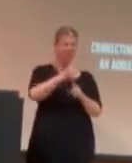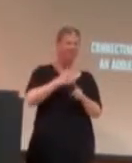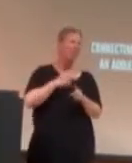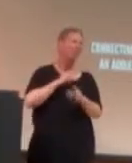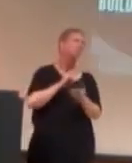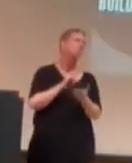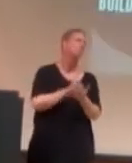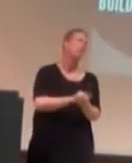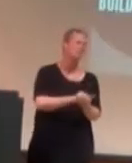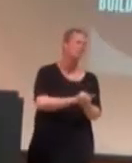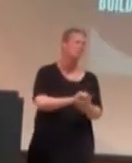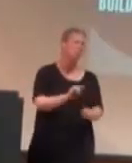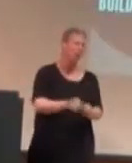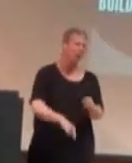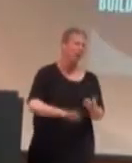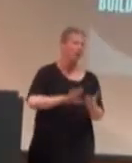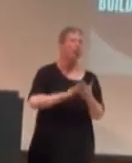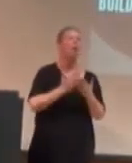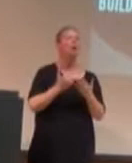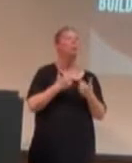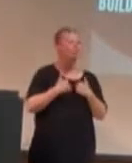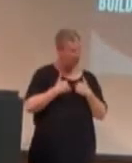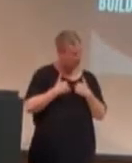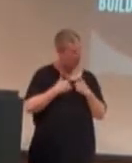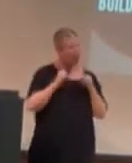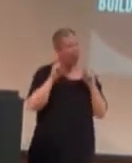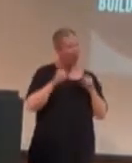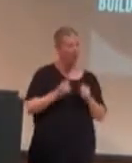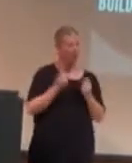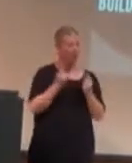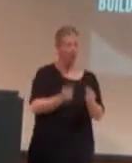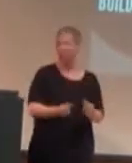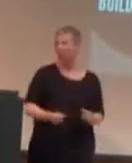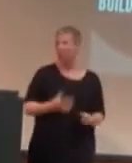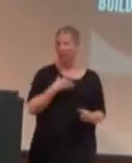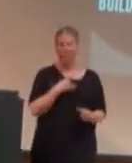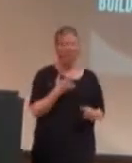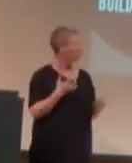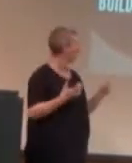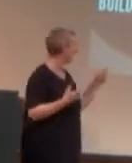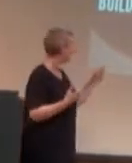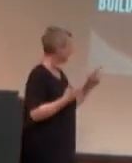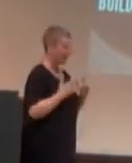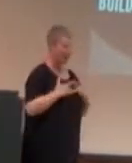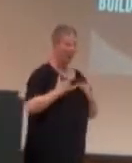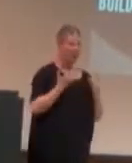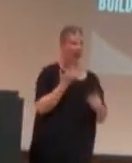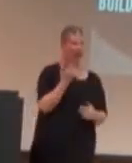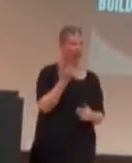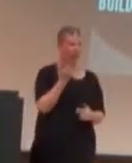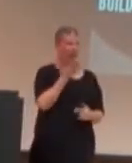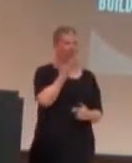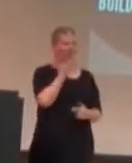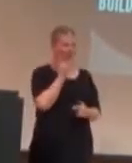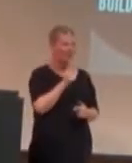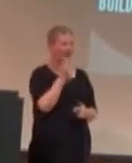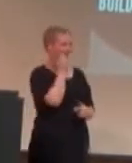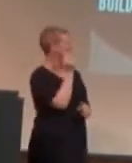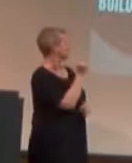Maybe. Um, yeah. I like when we get to the late gray sides, because you guys can actually read those.